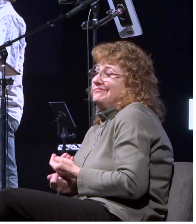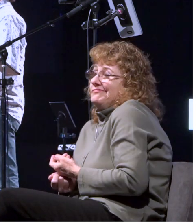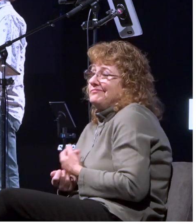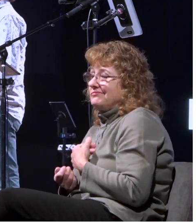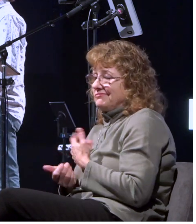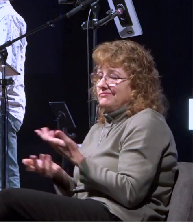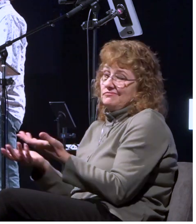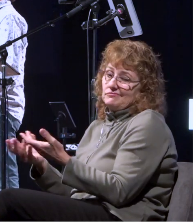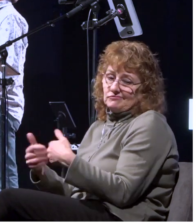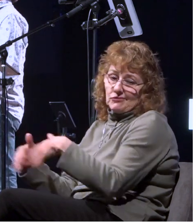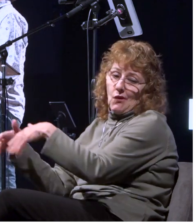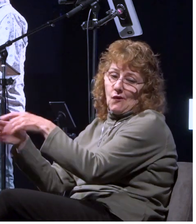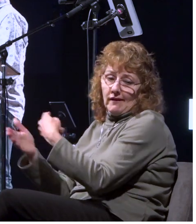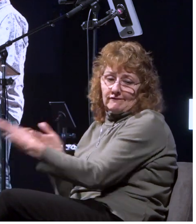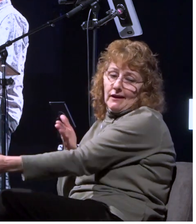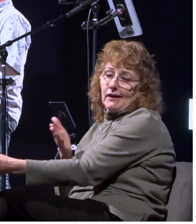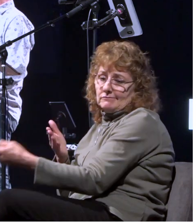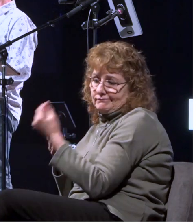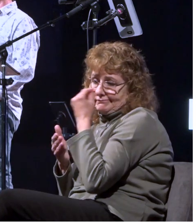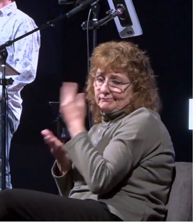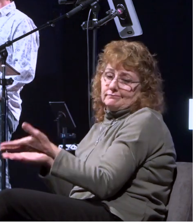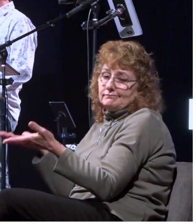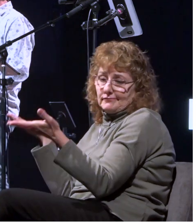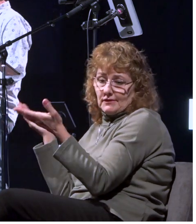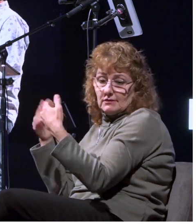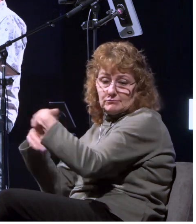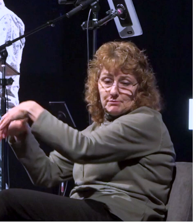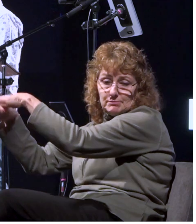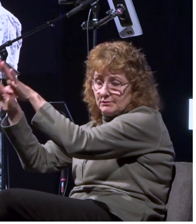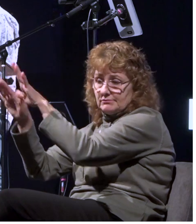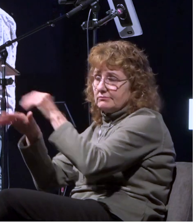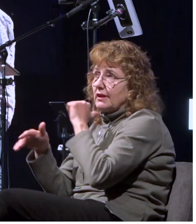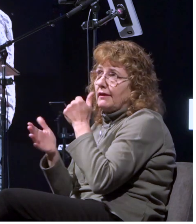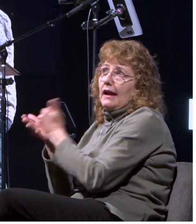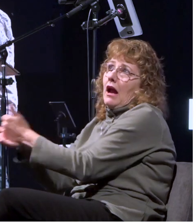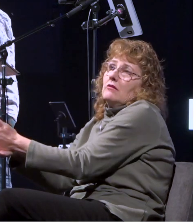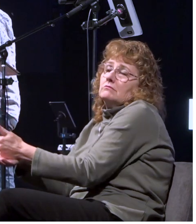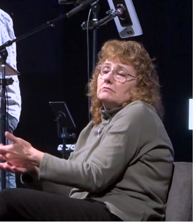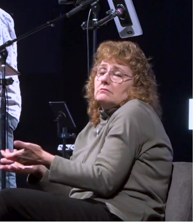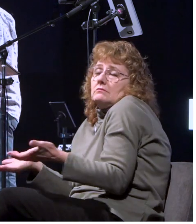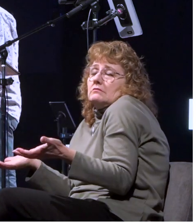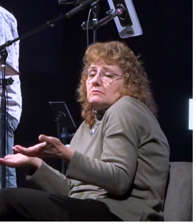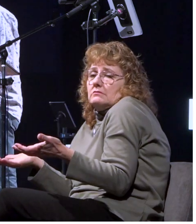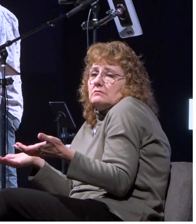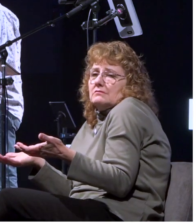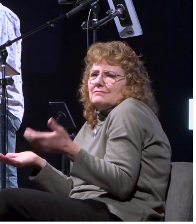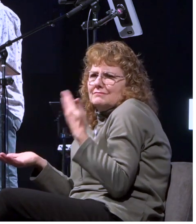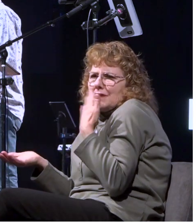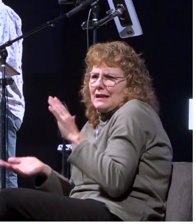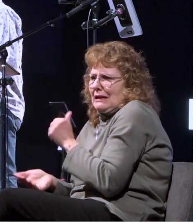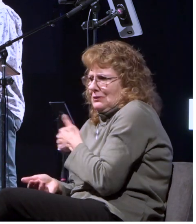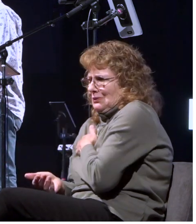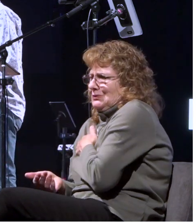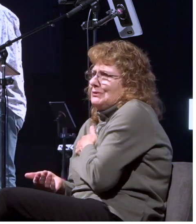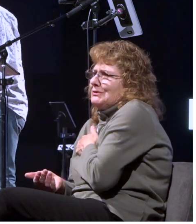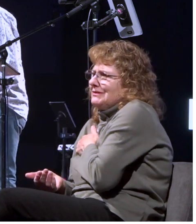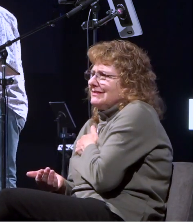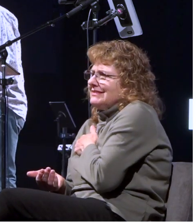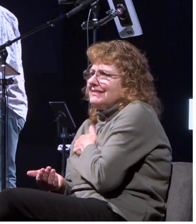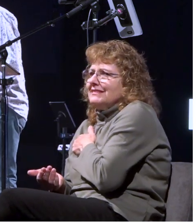let them fail spectacularly we're not gonna give them any input whatsoever that's not loving at all see the bible says we